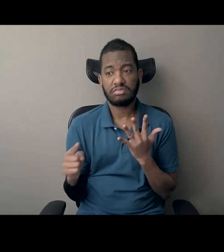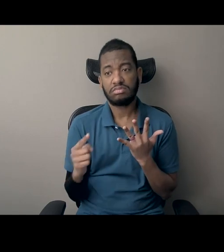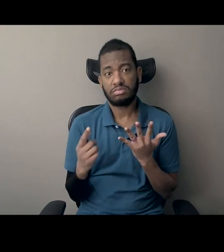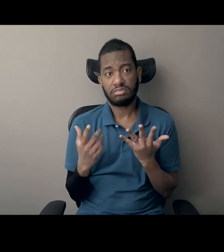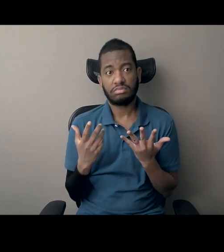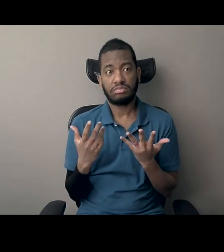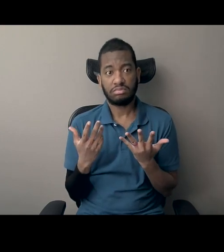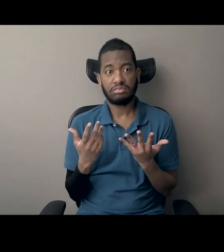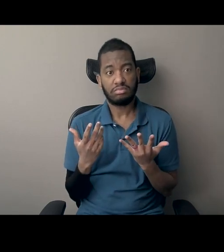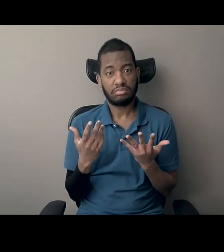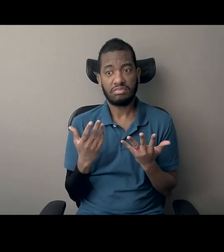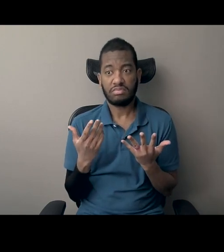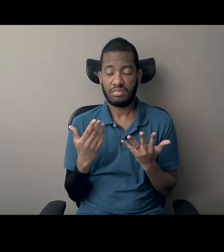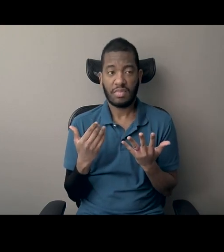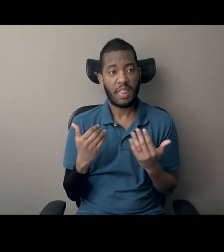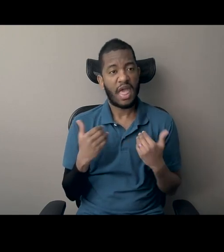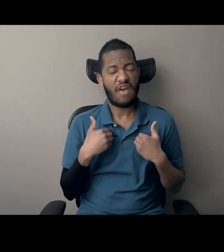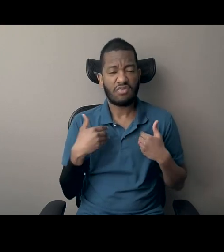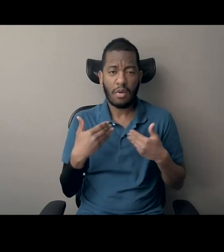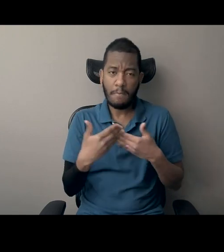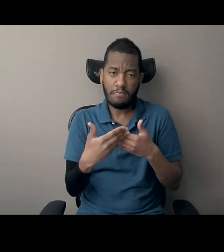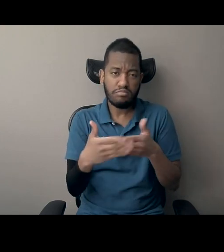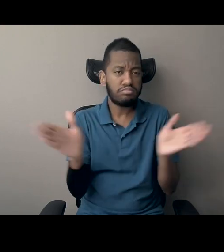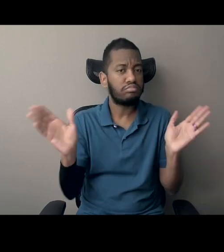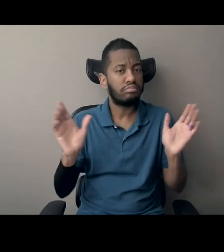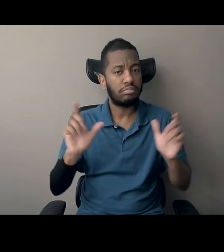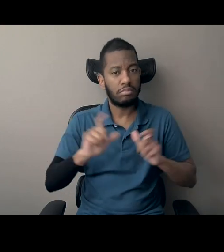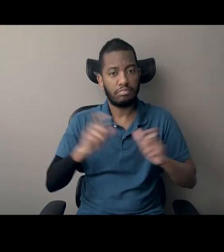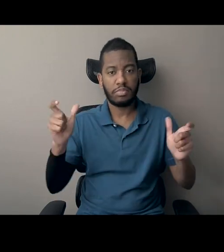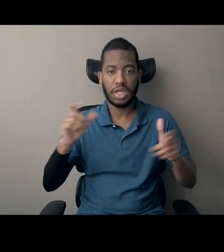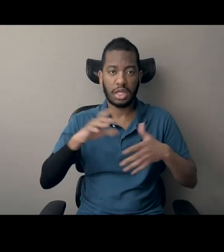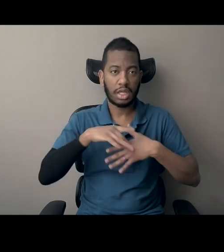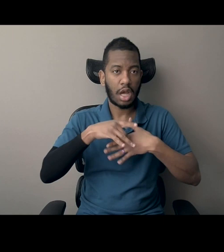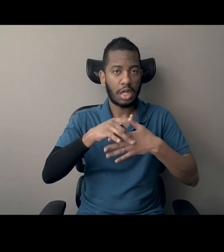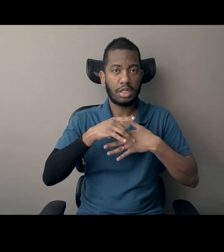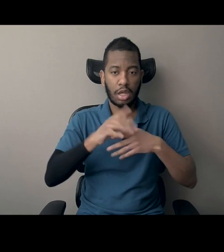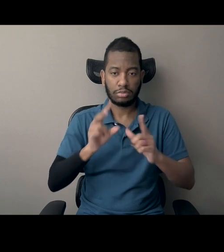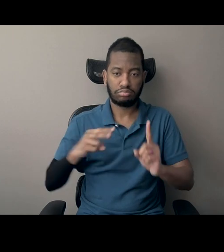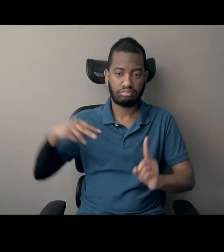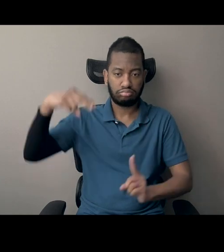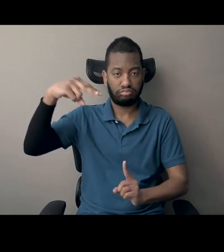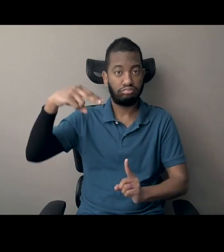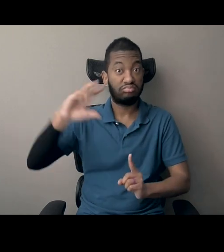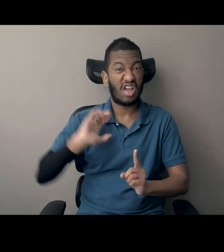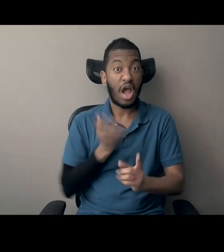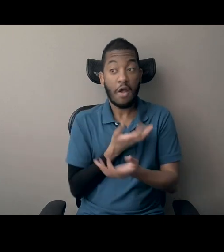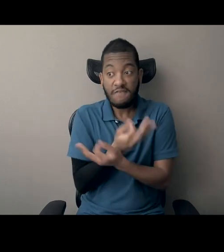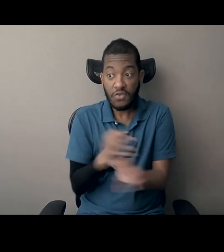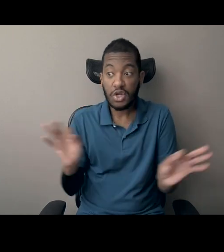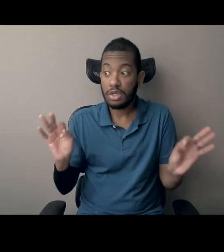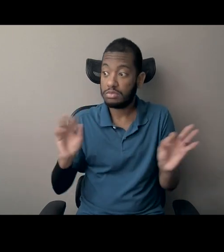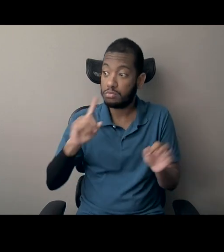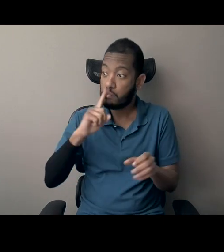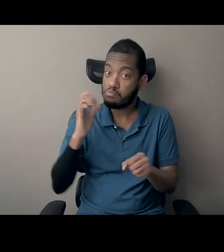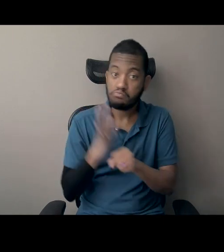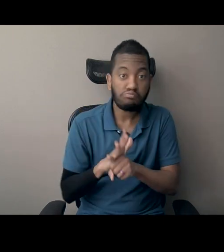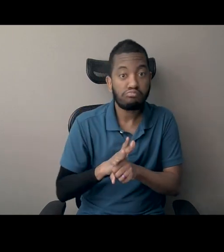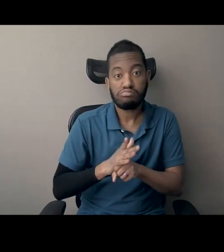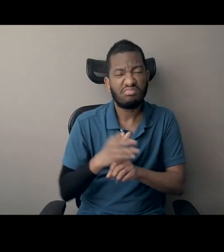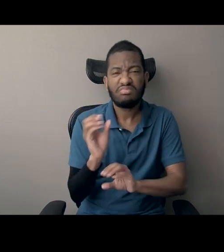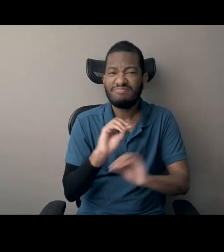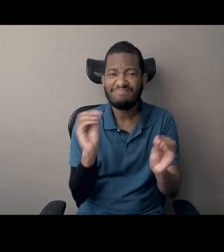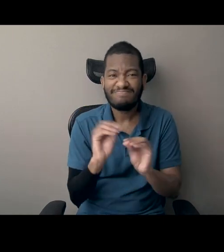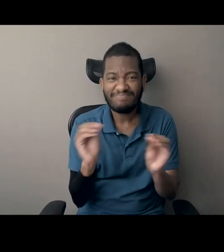much larger context. It shows us that freedoms are not guaranteed, that they need to be protected and advanced by each new generation.